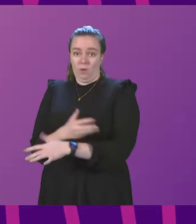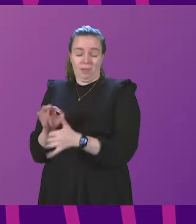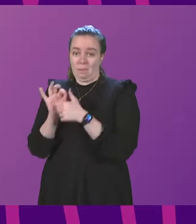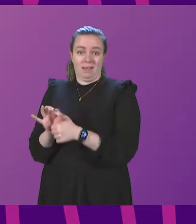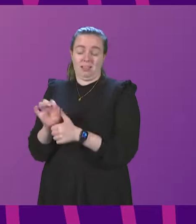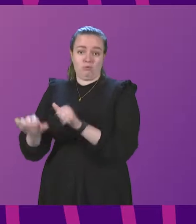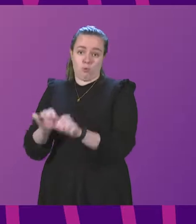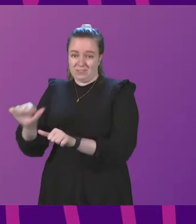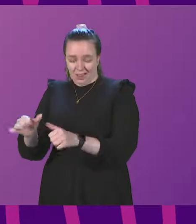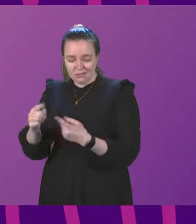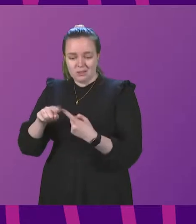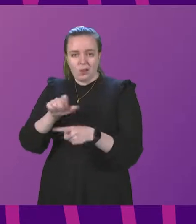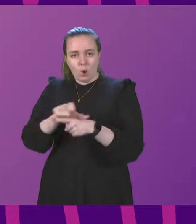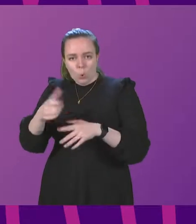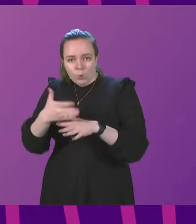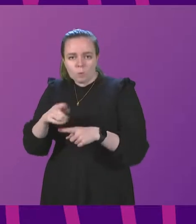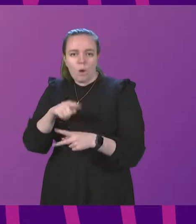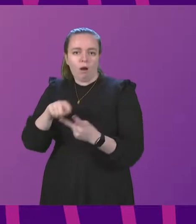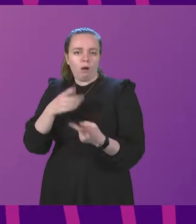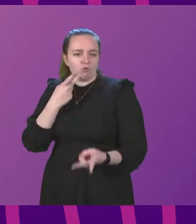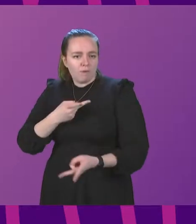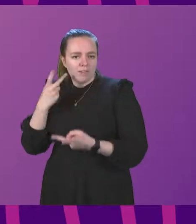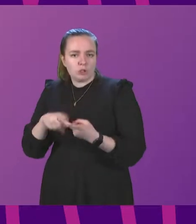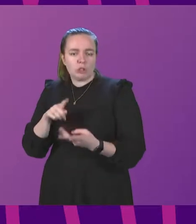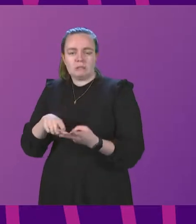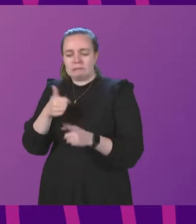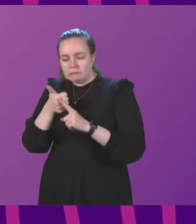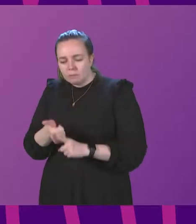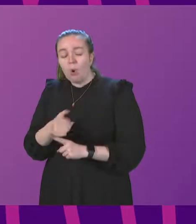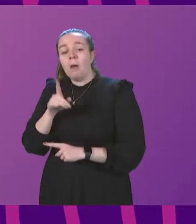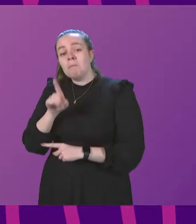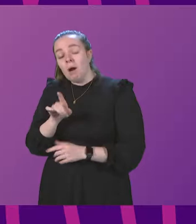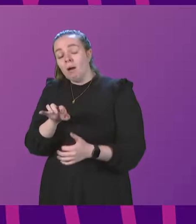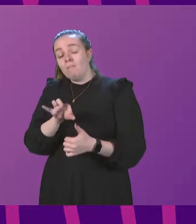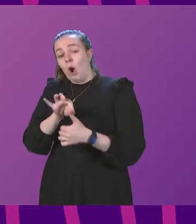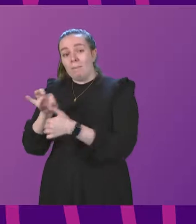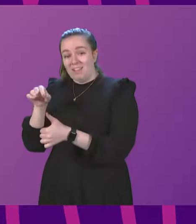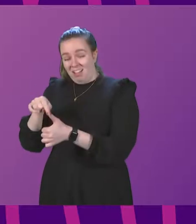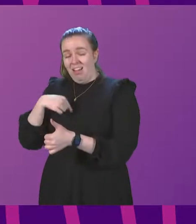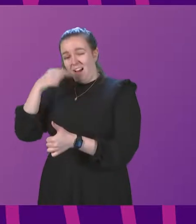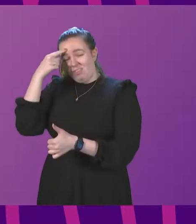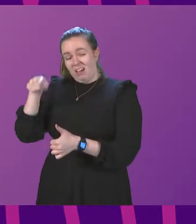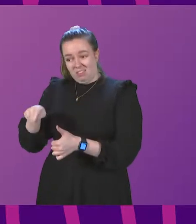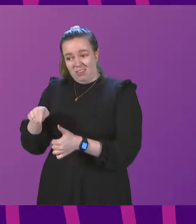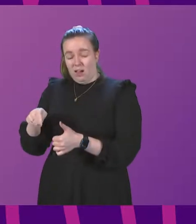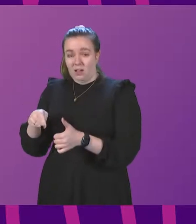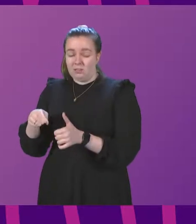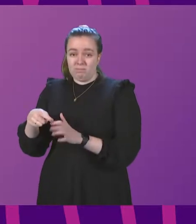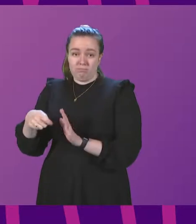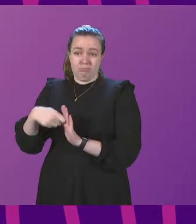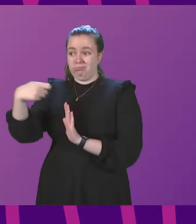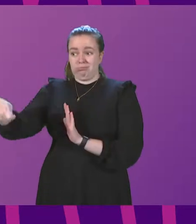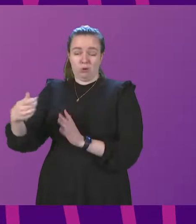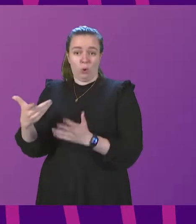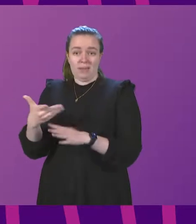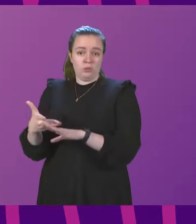of the process in terms of coursework and revision support but when it does come to appeal I think the approach goes further than in recent pre